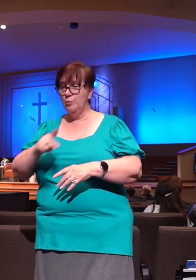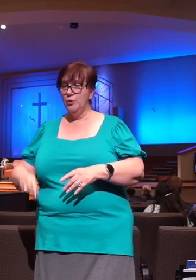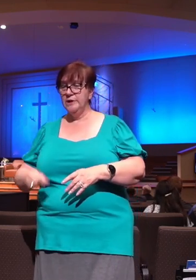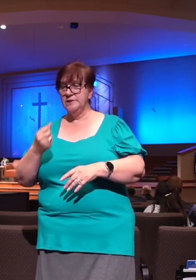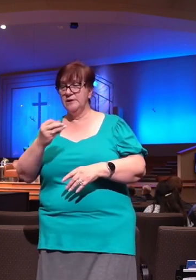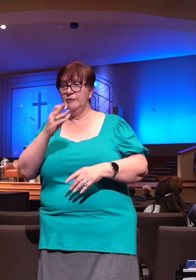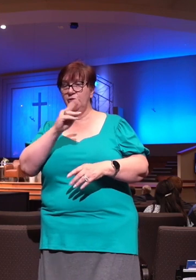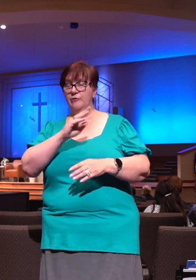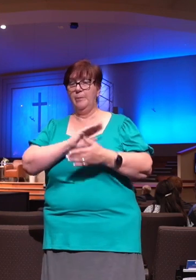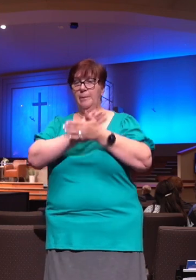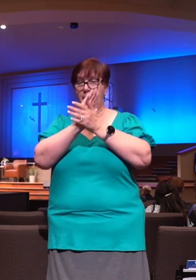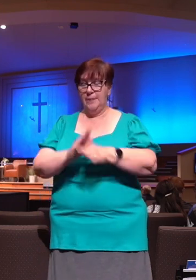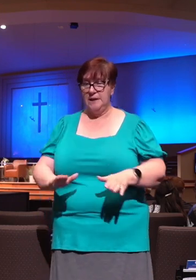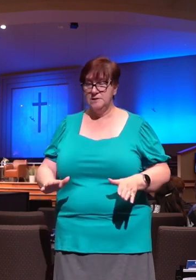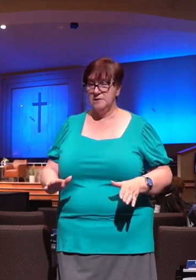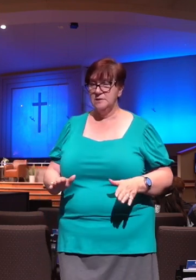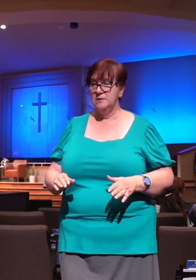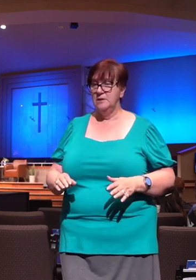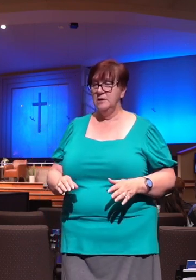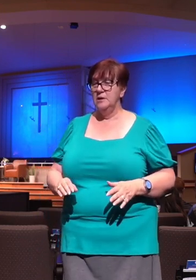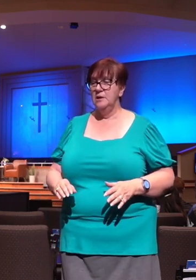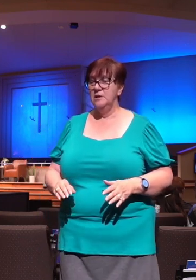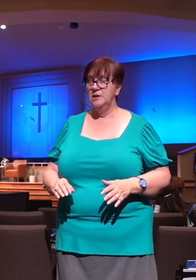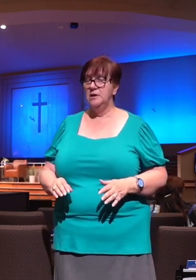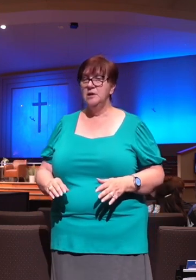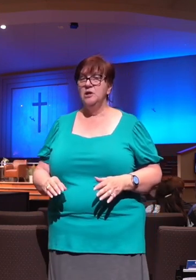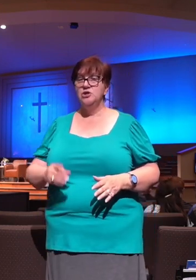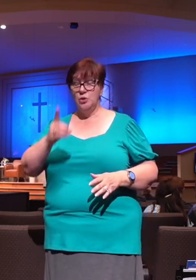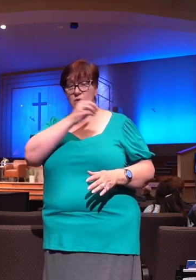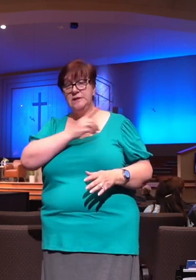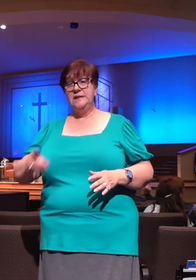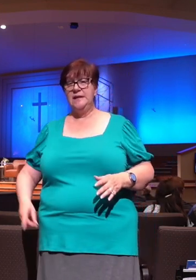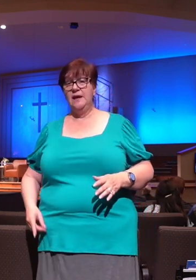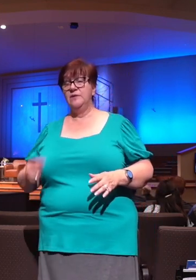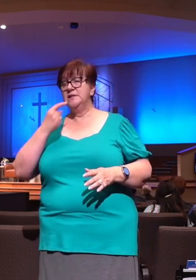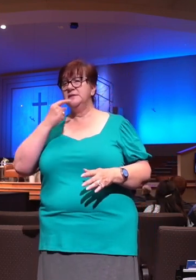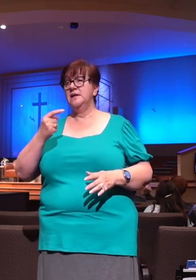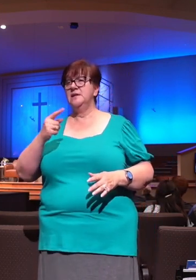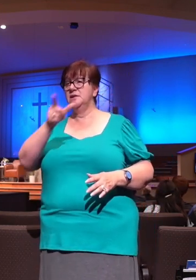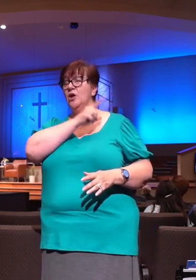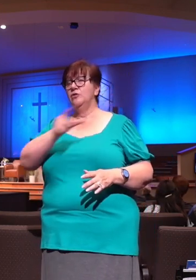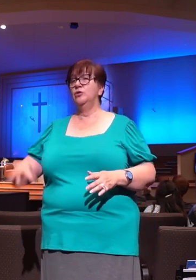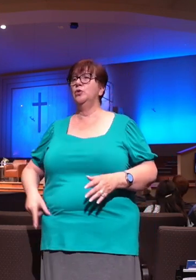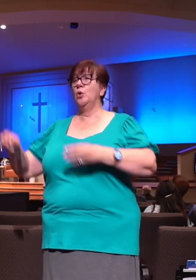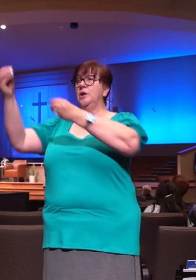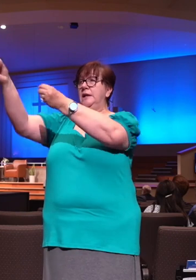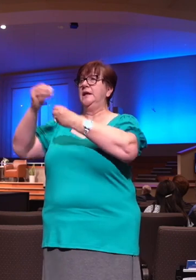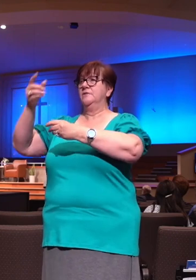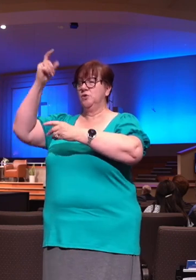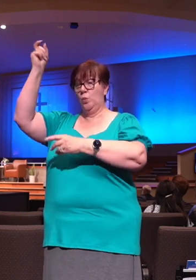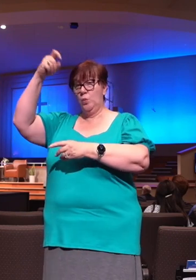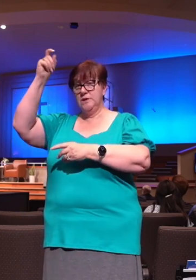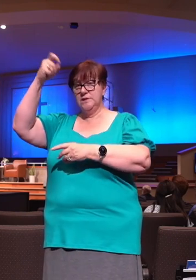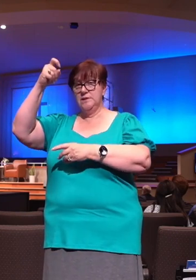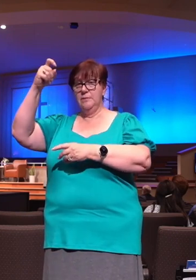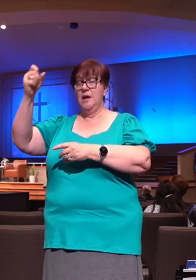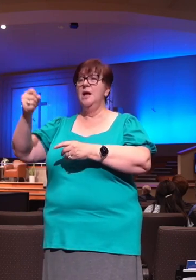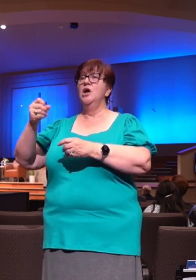said, I find counsel. The Bible says the Lord giveth wisdom, out of his mouth cometh knowledge and understanding. He